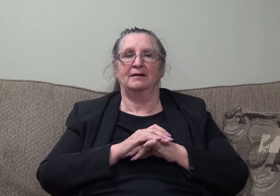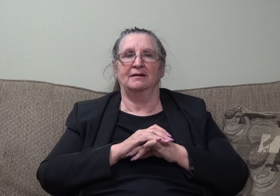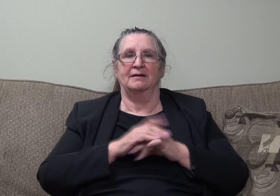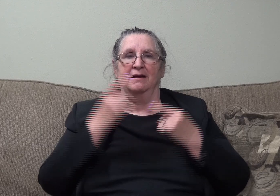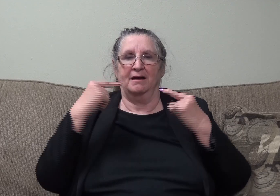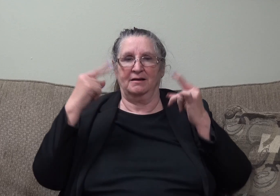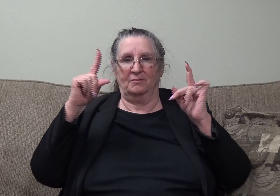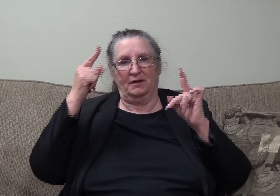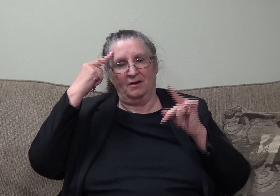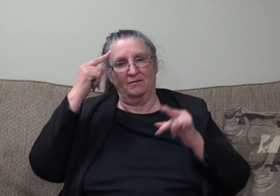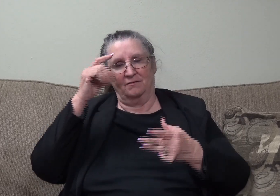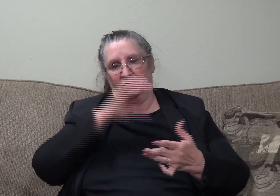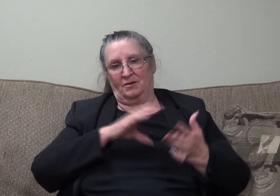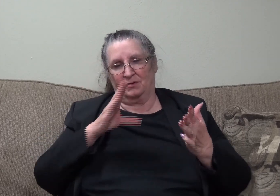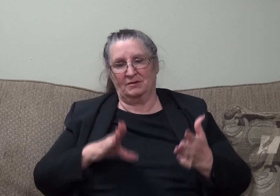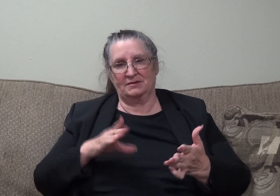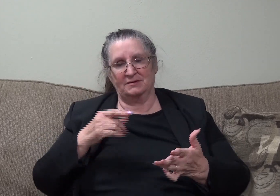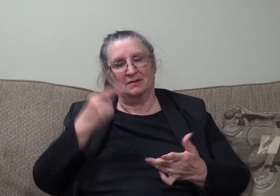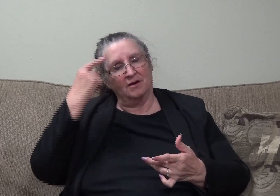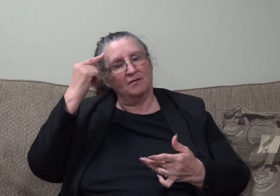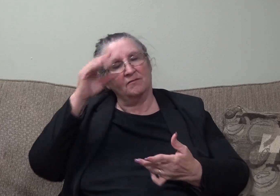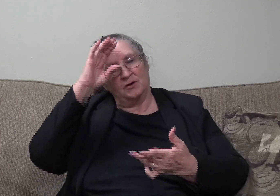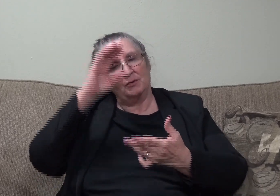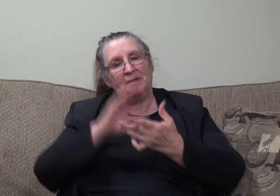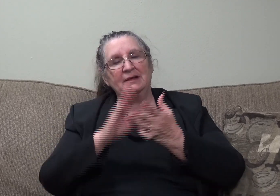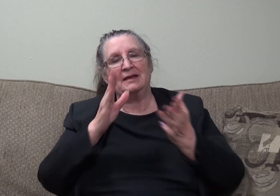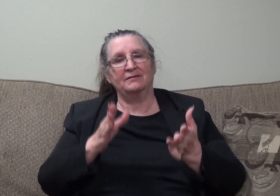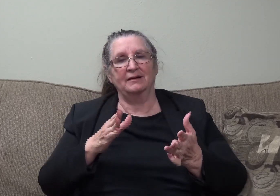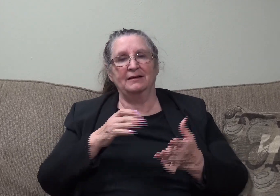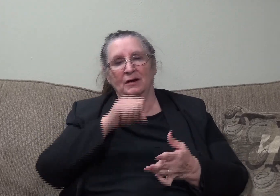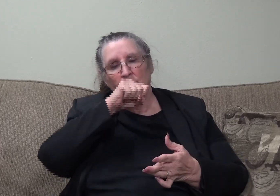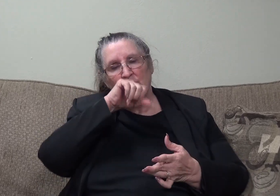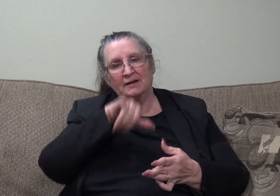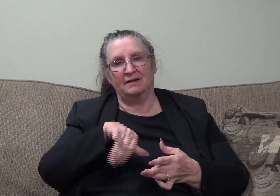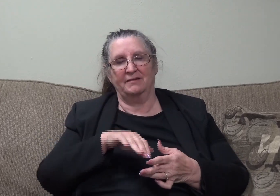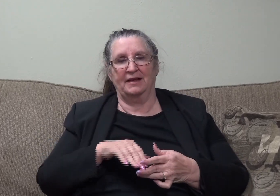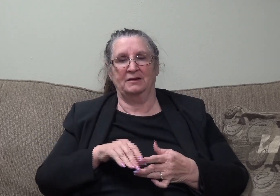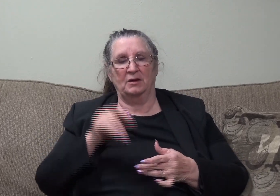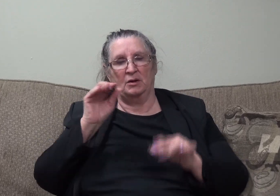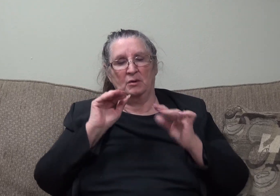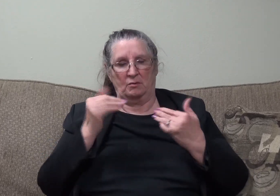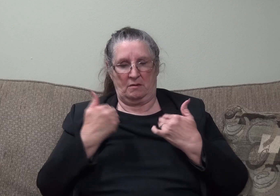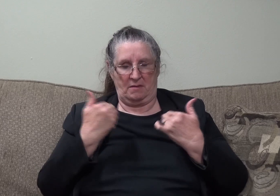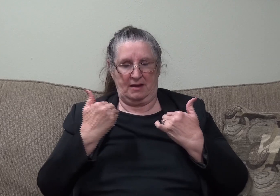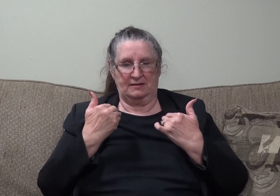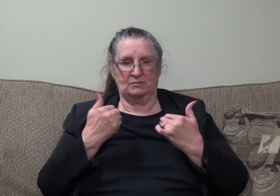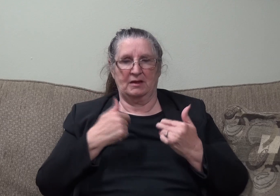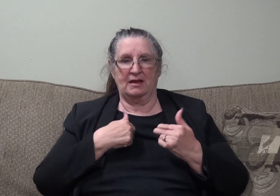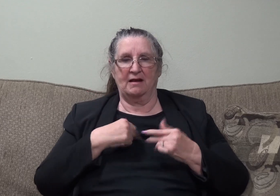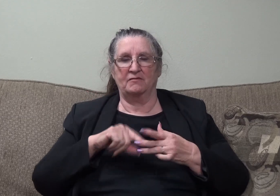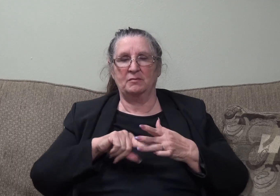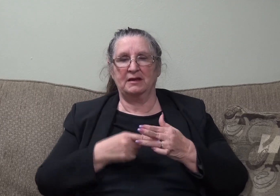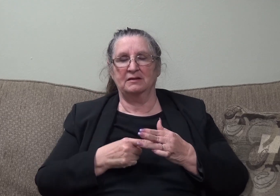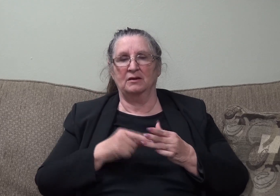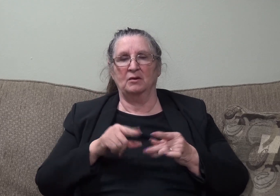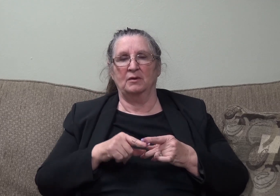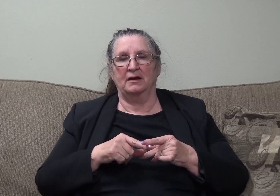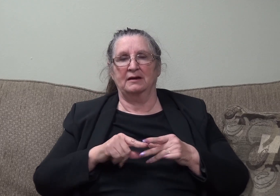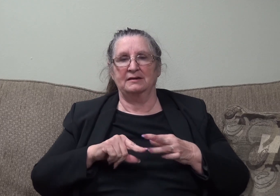a Christian, for a believer. So, I love that. It reminds me of those beginnings when I started to understand the